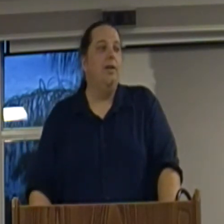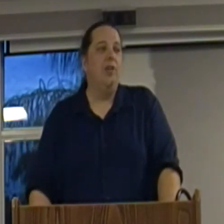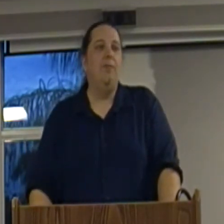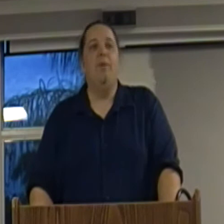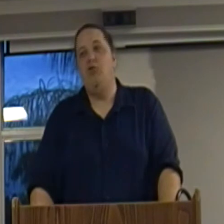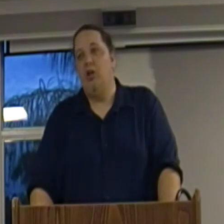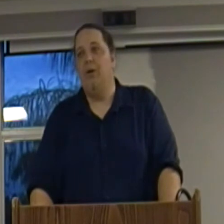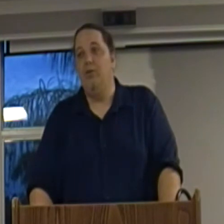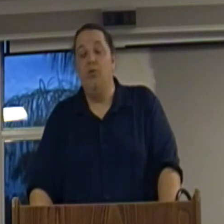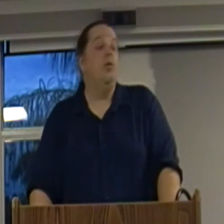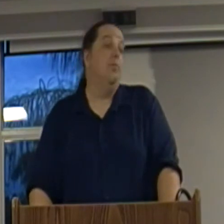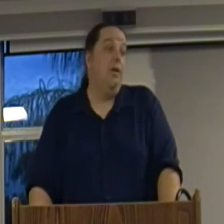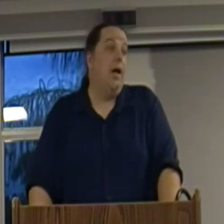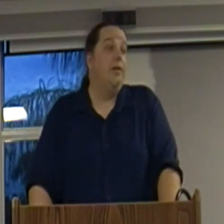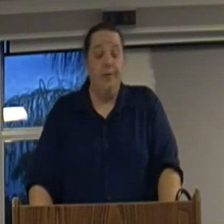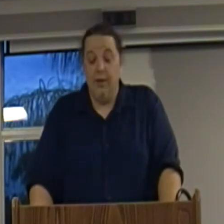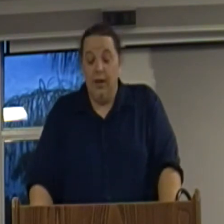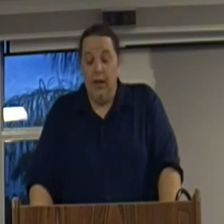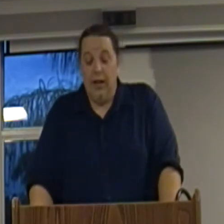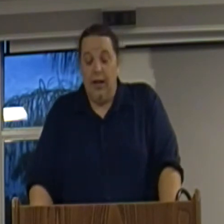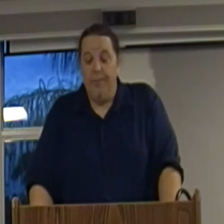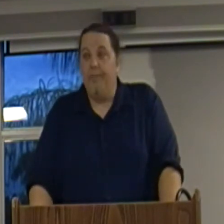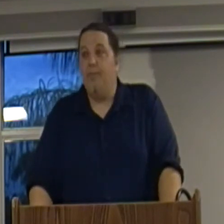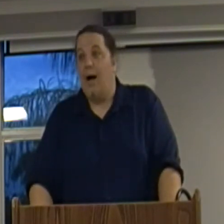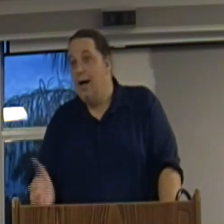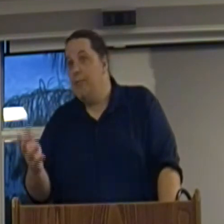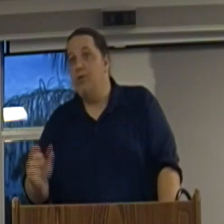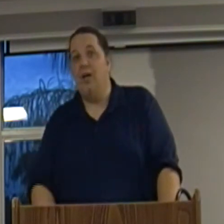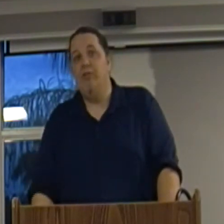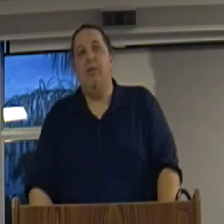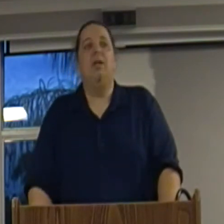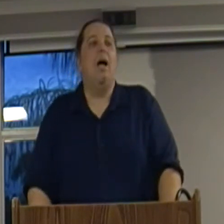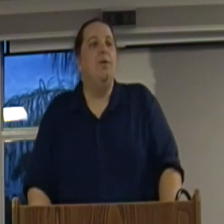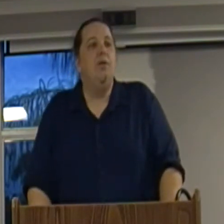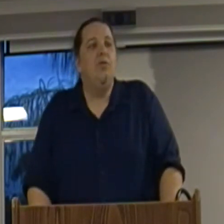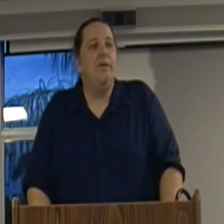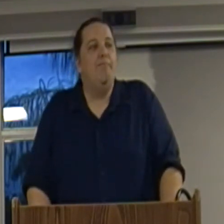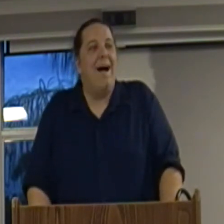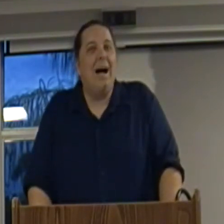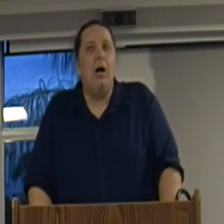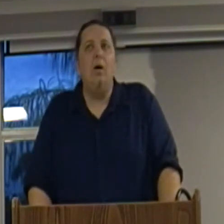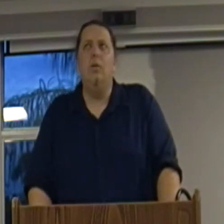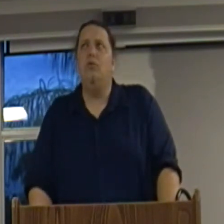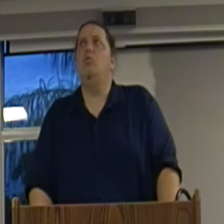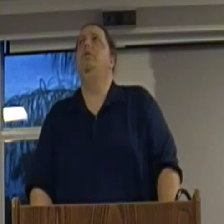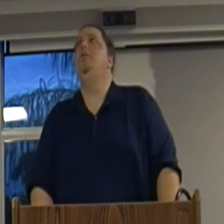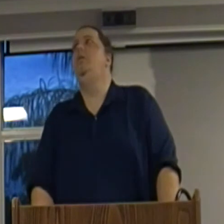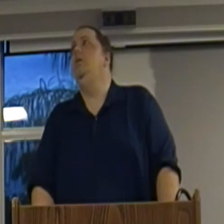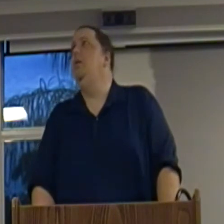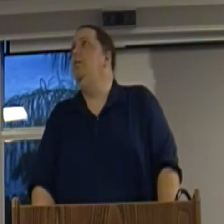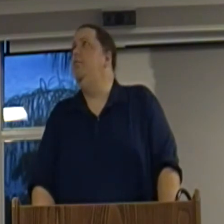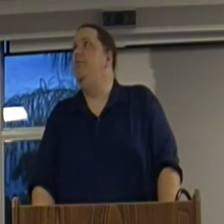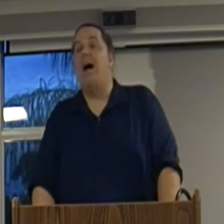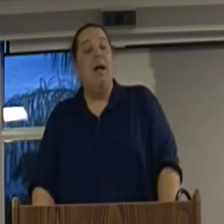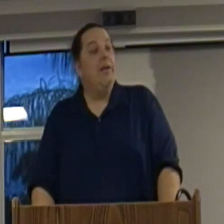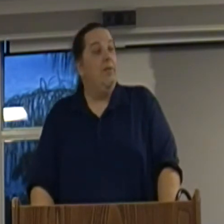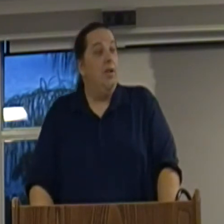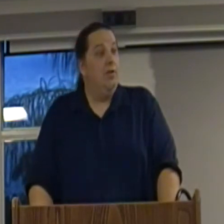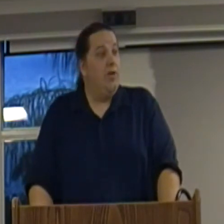and Kasama may share my views and not. Um, I myself have been a communist for about 25 years